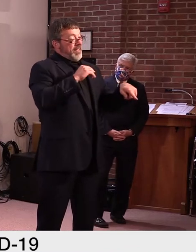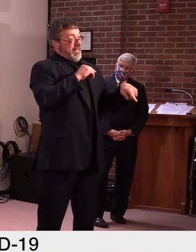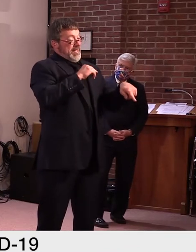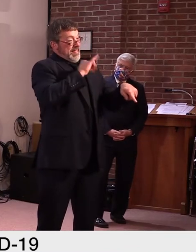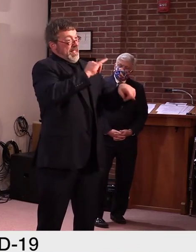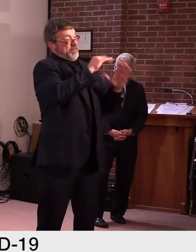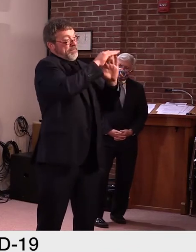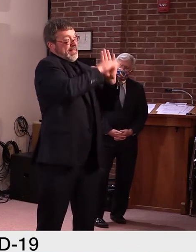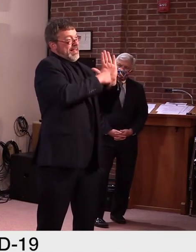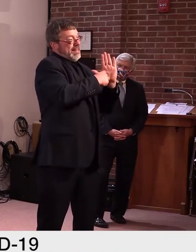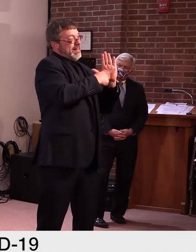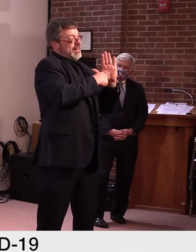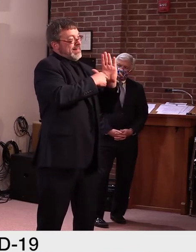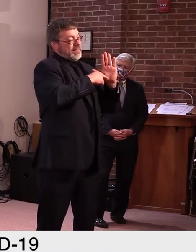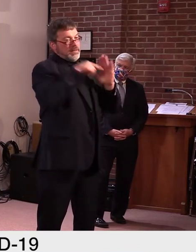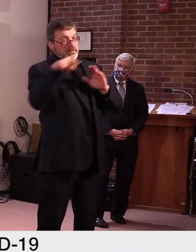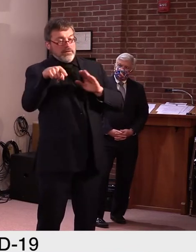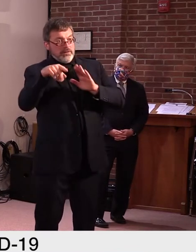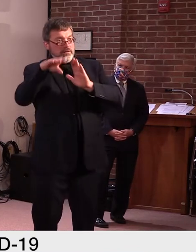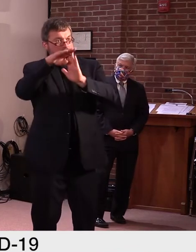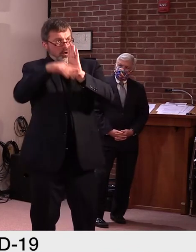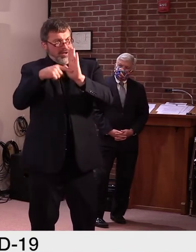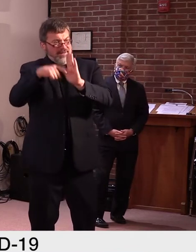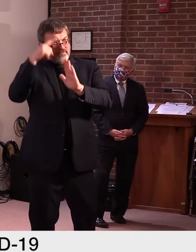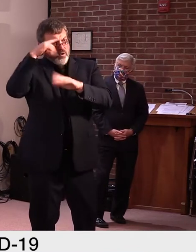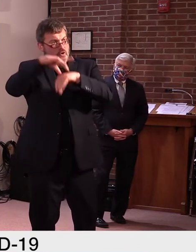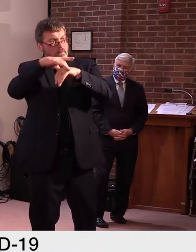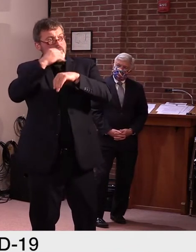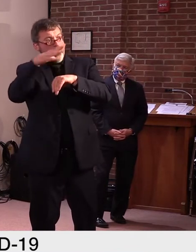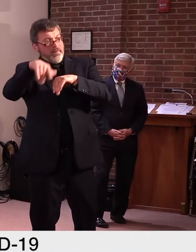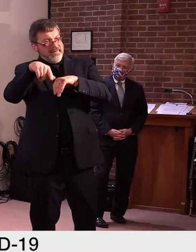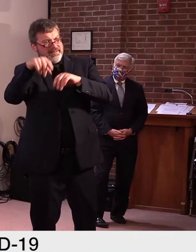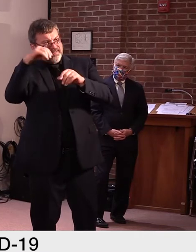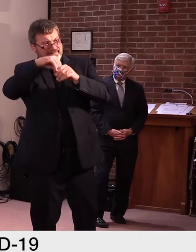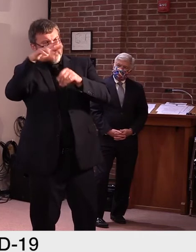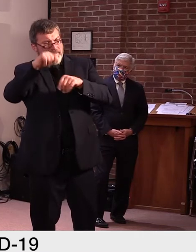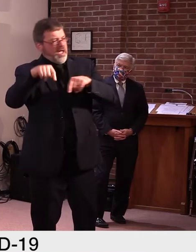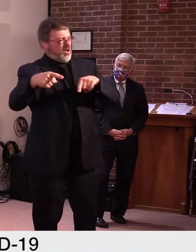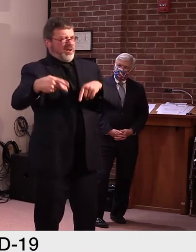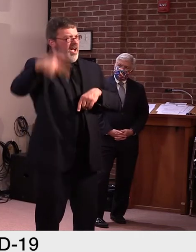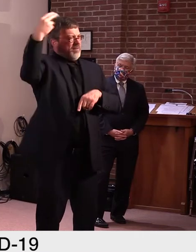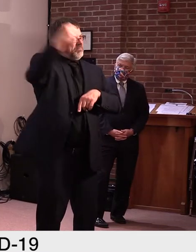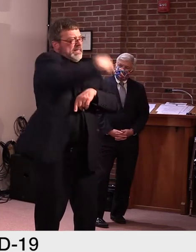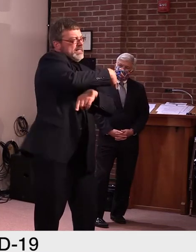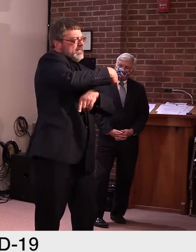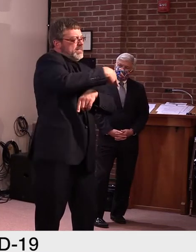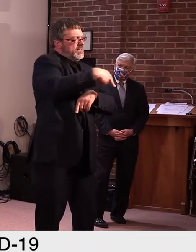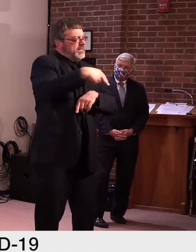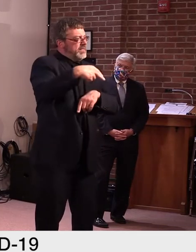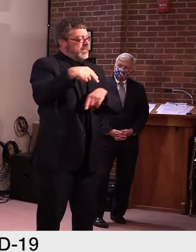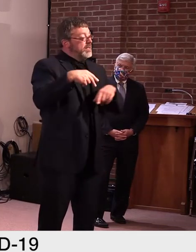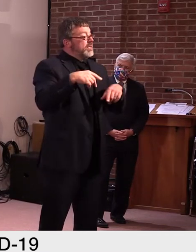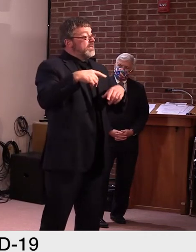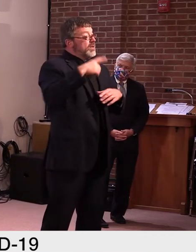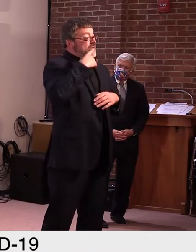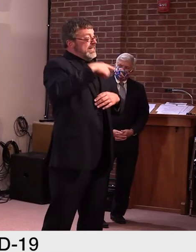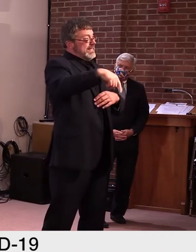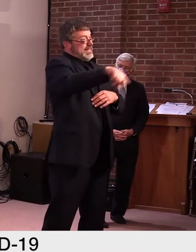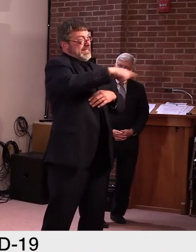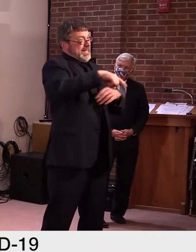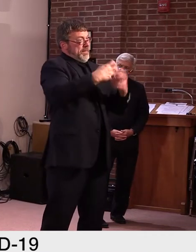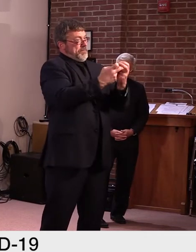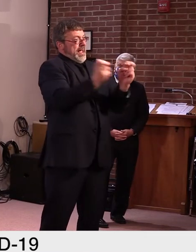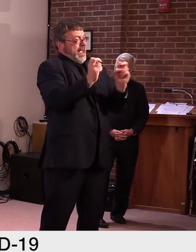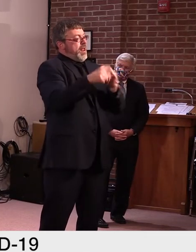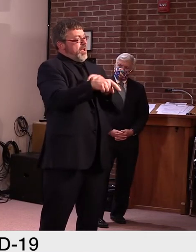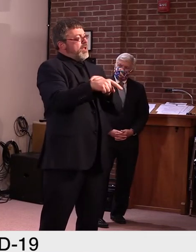the Global Warming Solutions Act, it's a stark difference. Uh, even the panel, I mean, the, the, the, the, uh, they